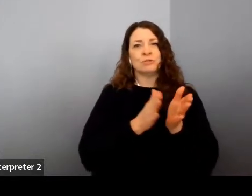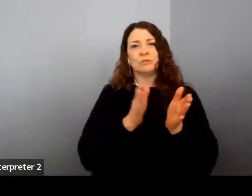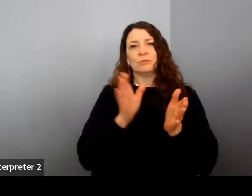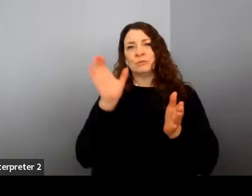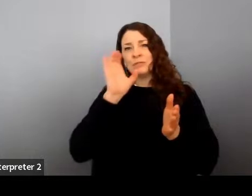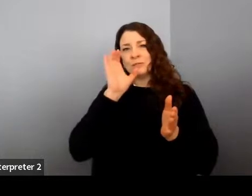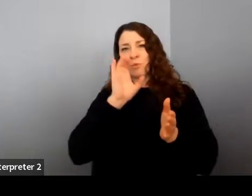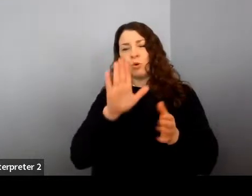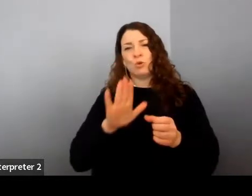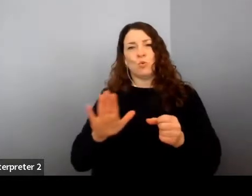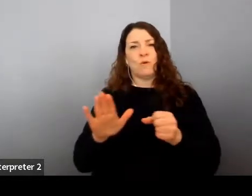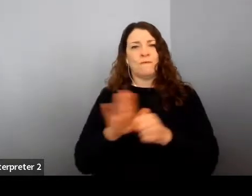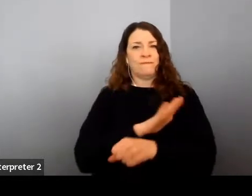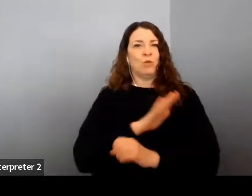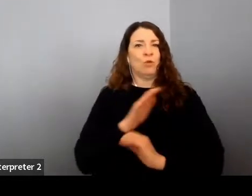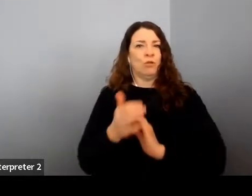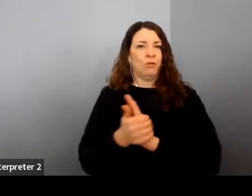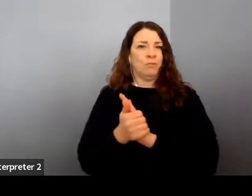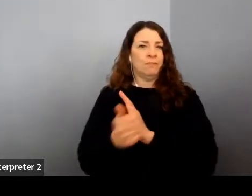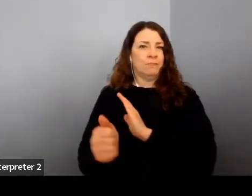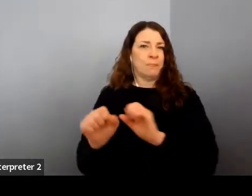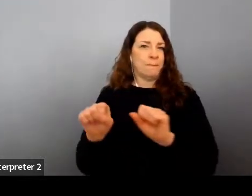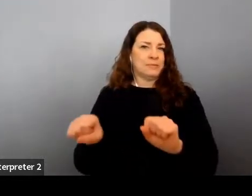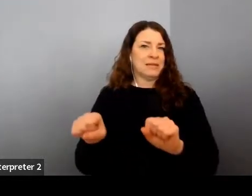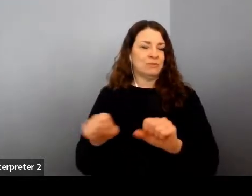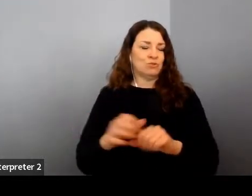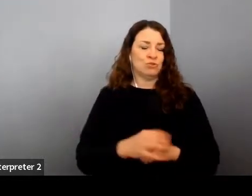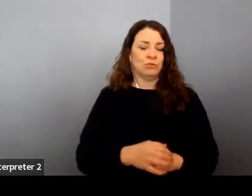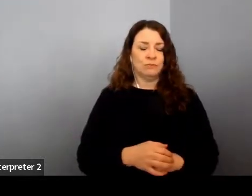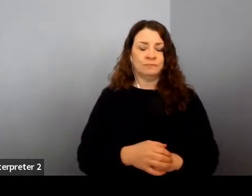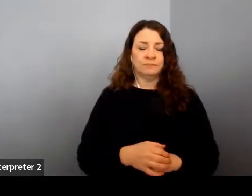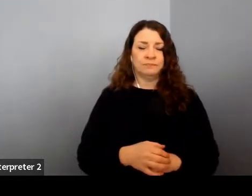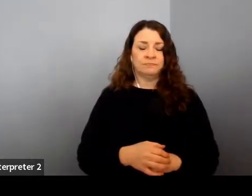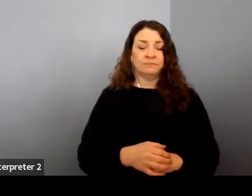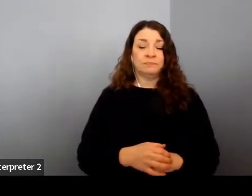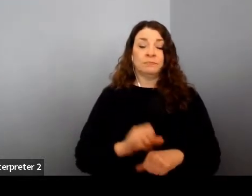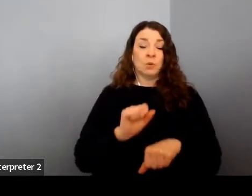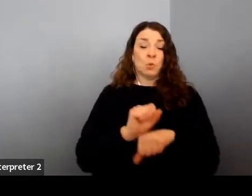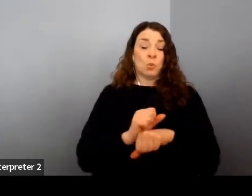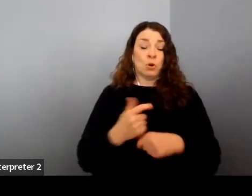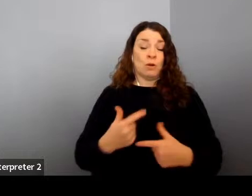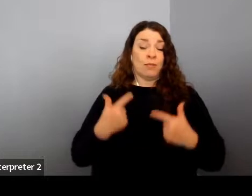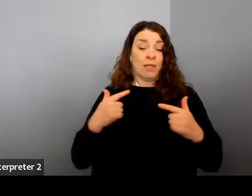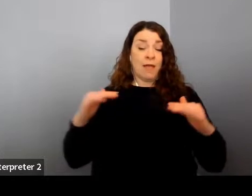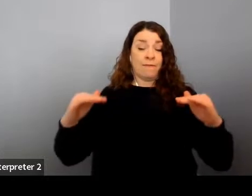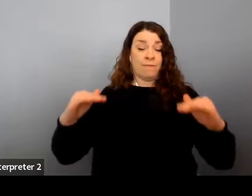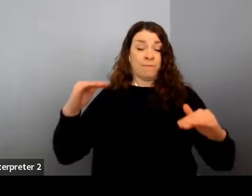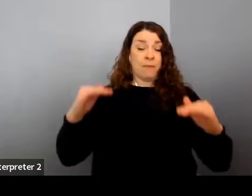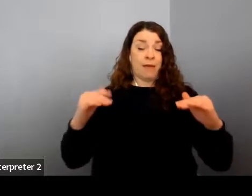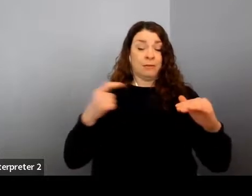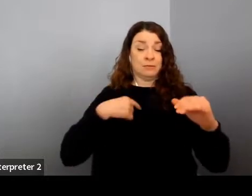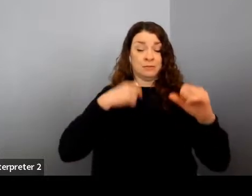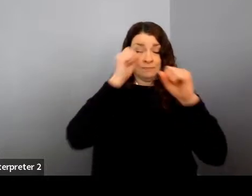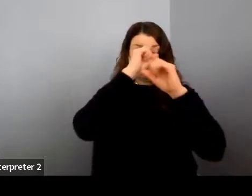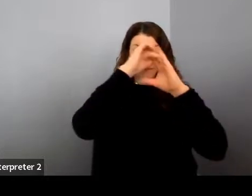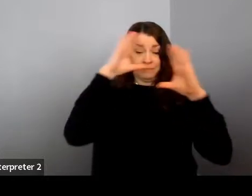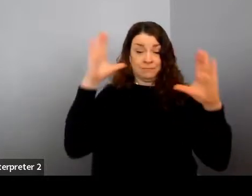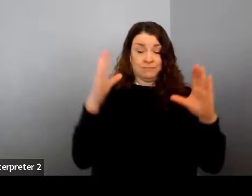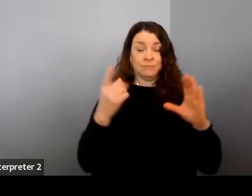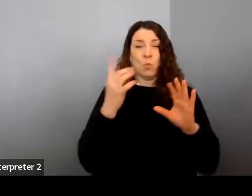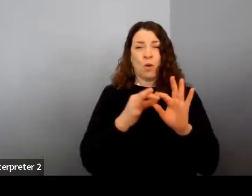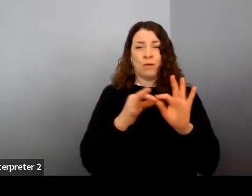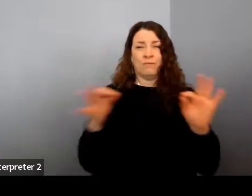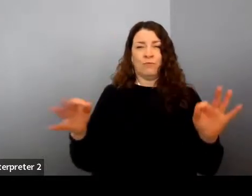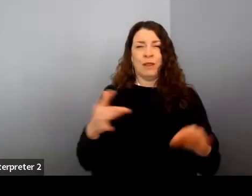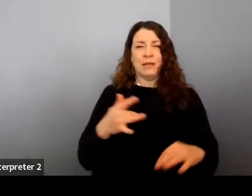full potential. And for me, you know, when I think of work life balance, for me, a phrase that resonates a